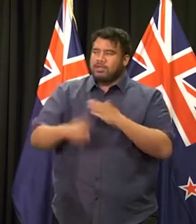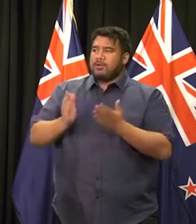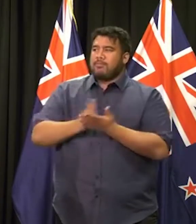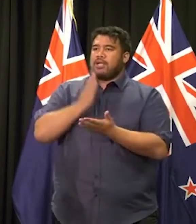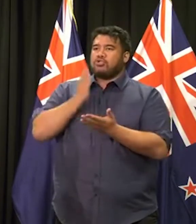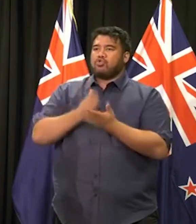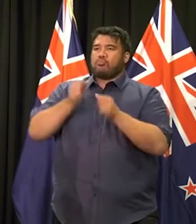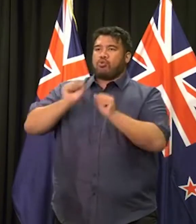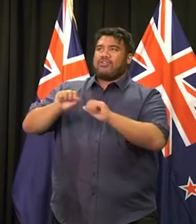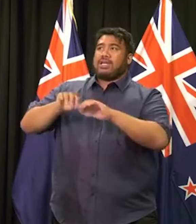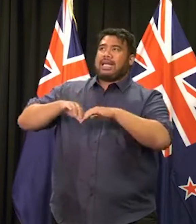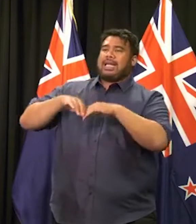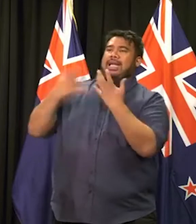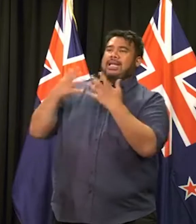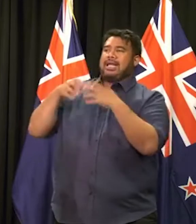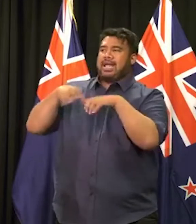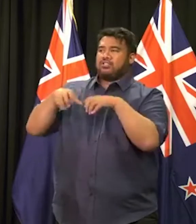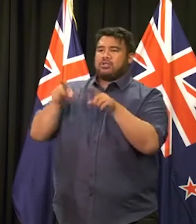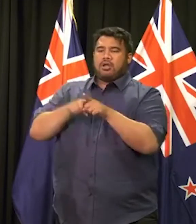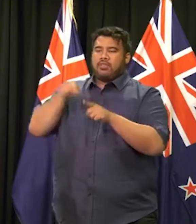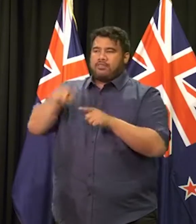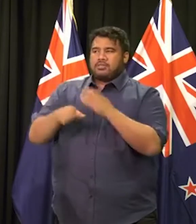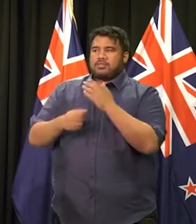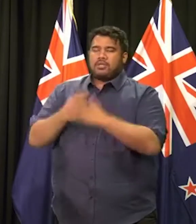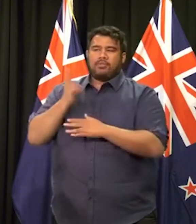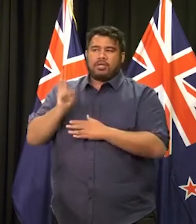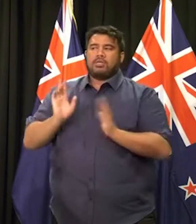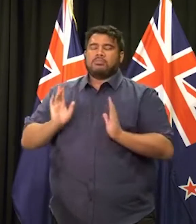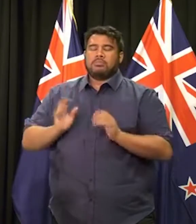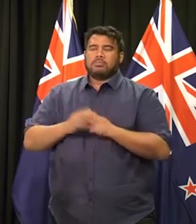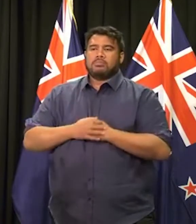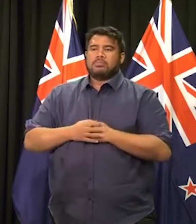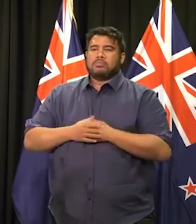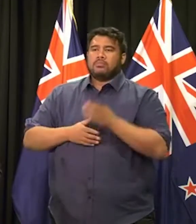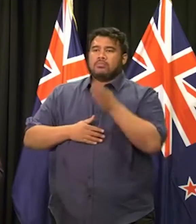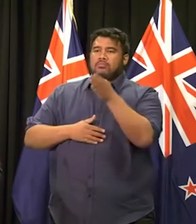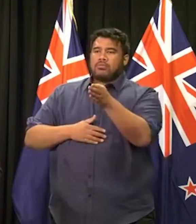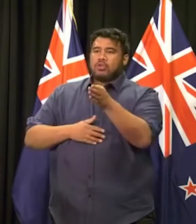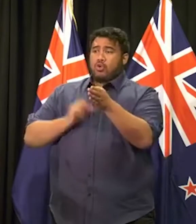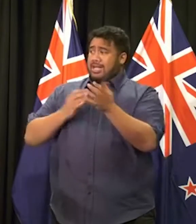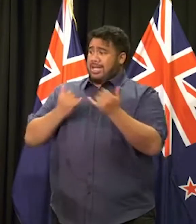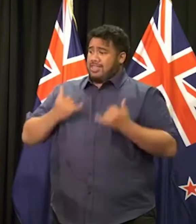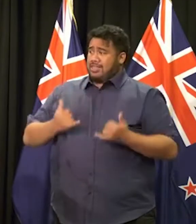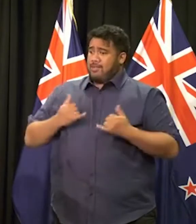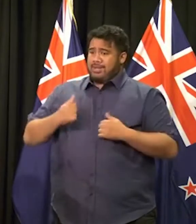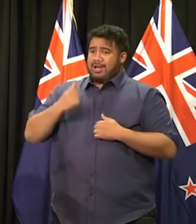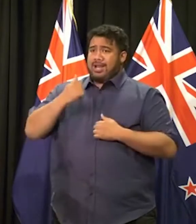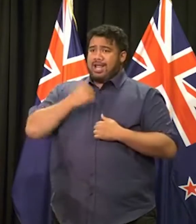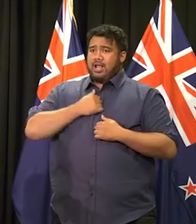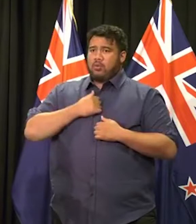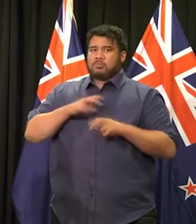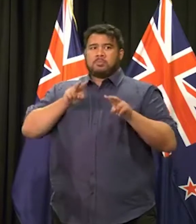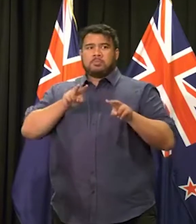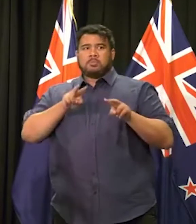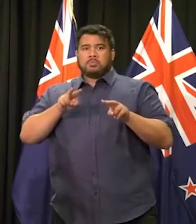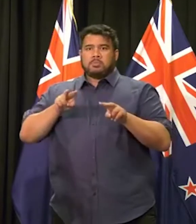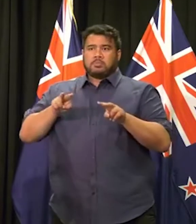kind of activity, uh, or action like this in the future. Our Minister, given we're still at that high level of, um,